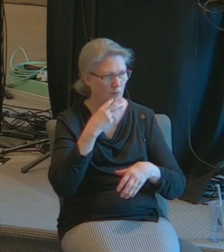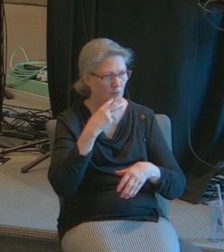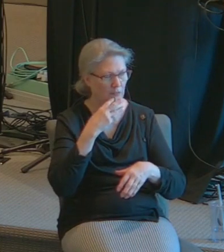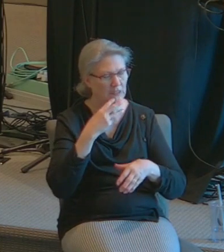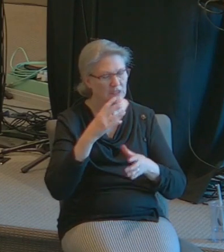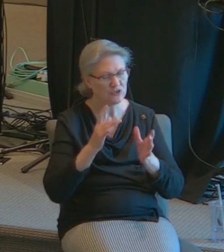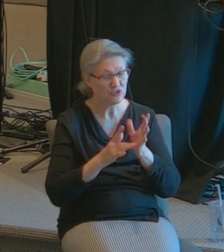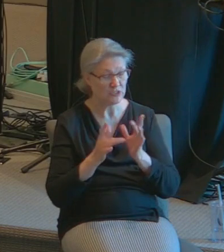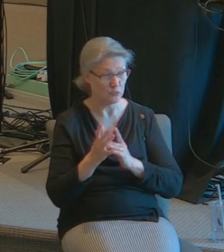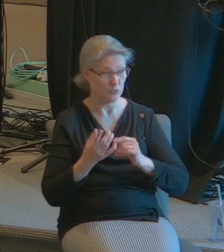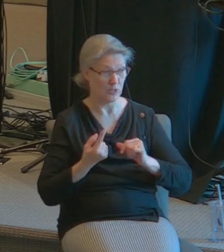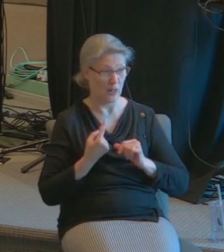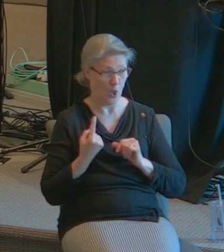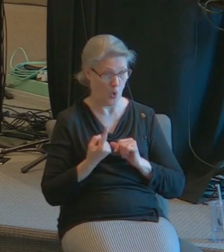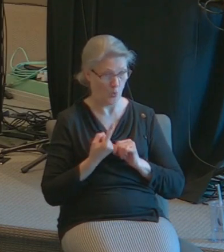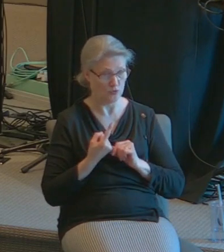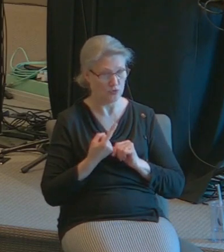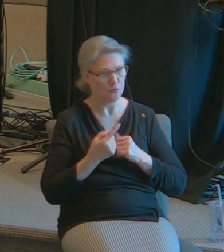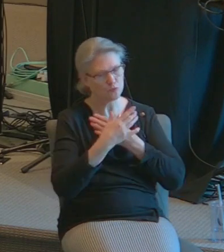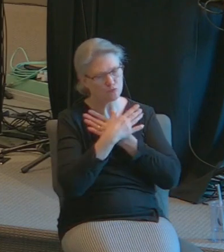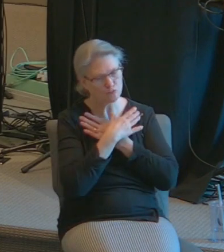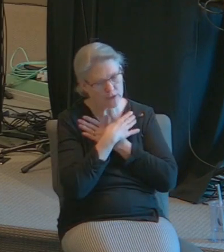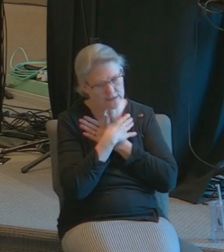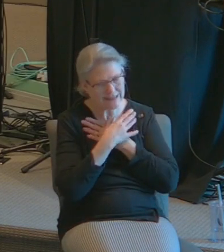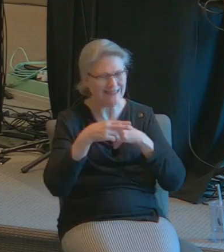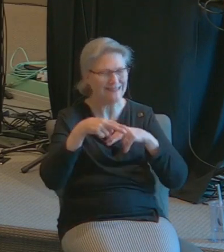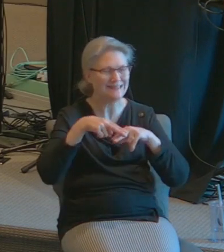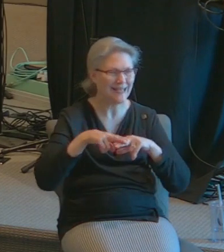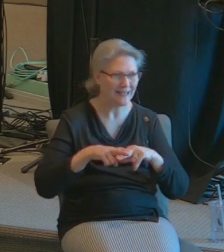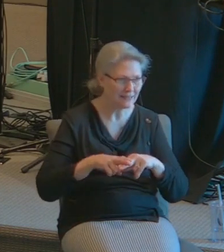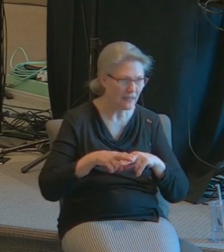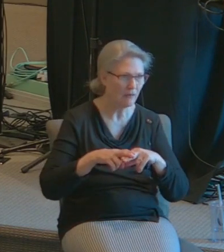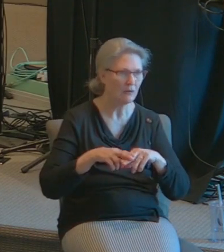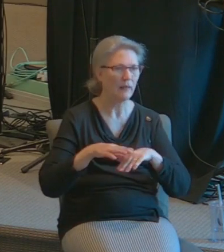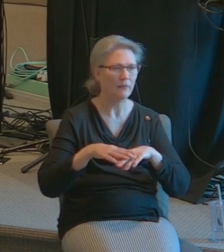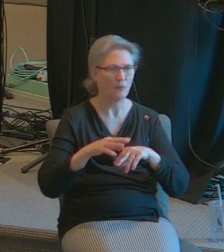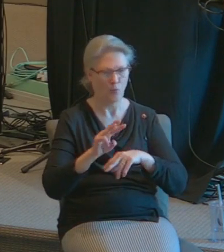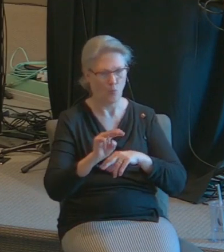Jesus was wearied with his journey so he was sitting there